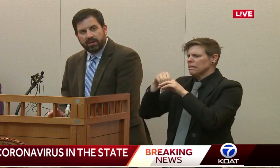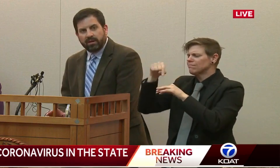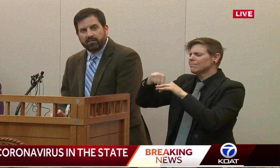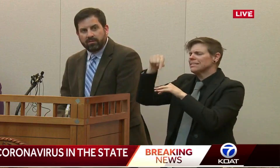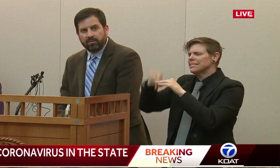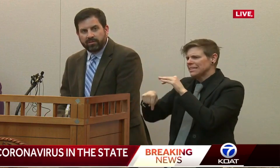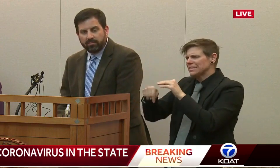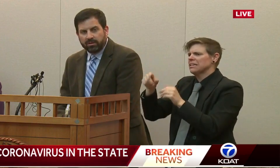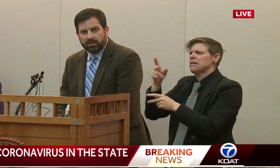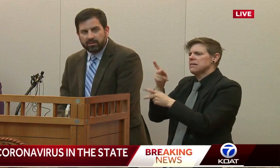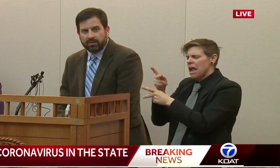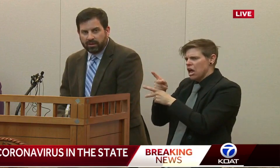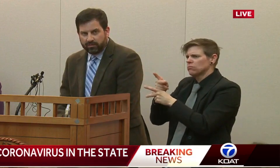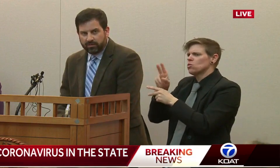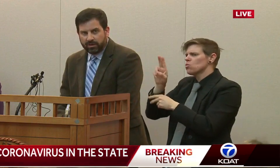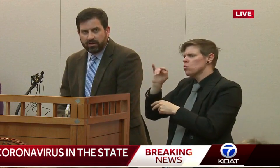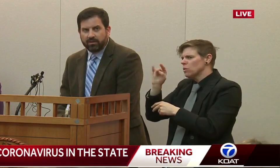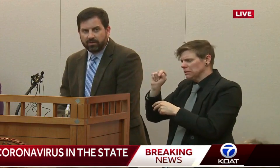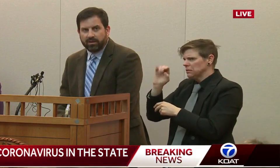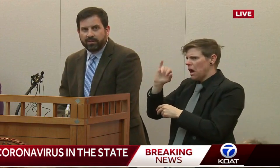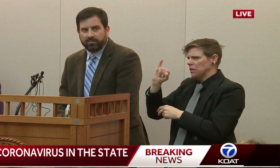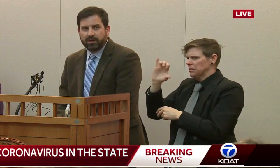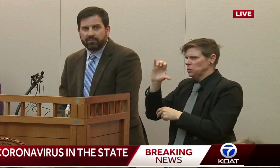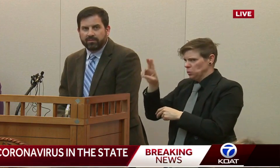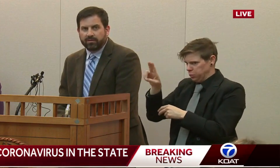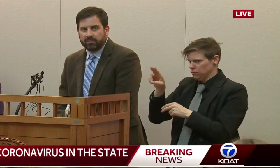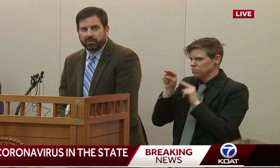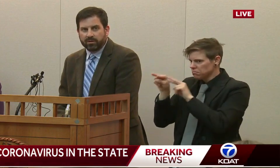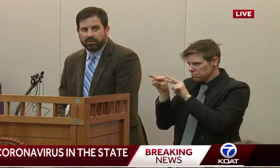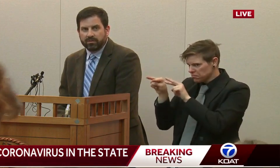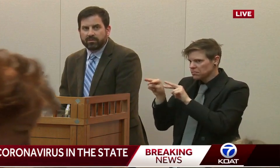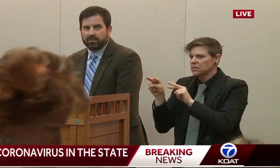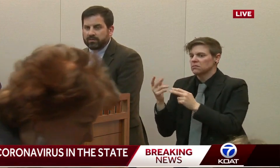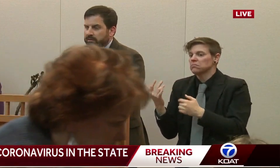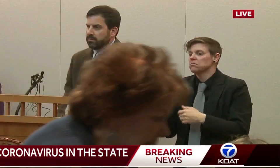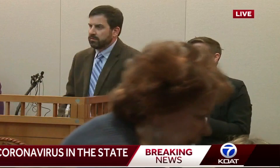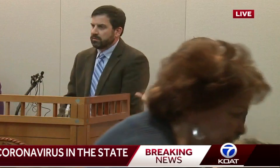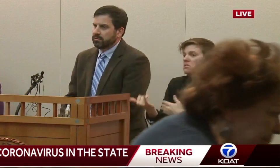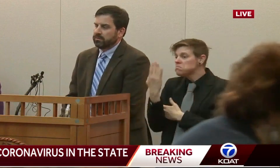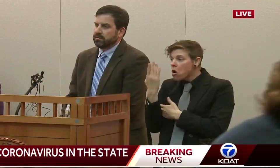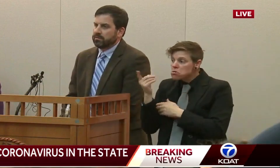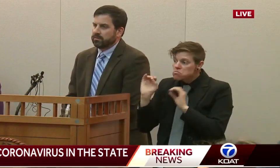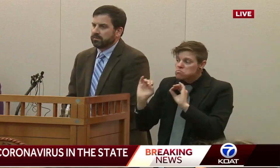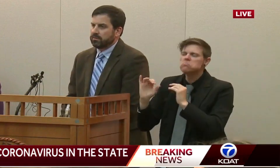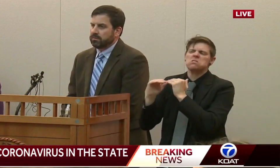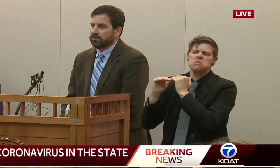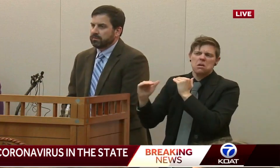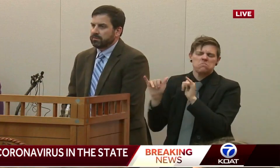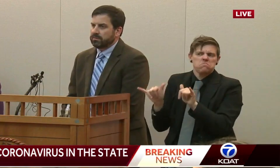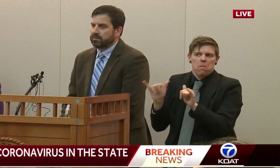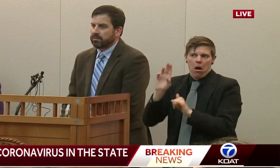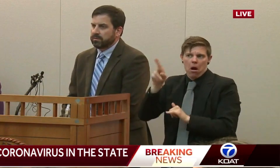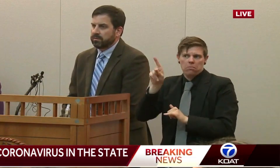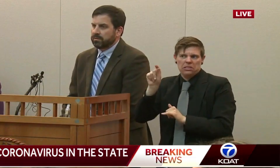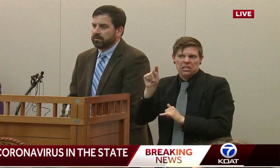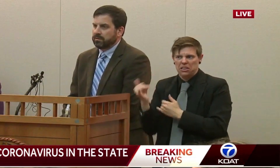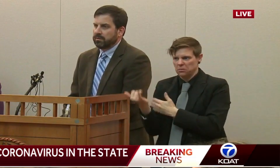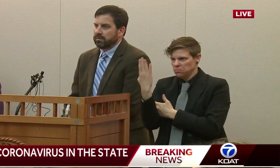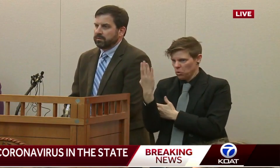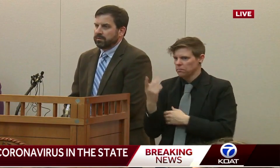say that they were stable yesterday. I don't have an update for this morning. Can you say which one is